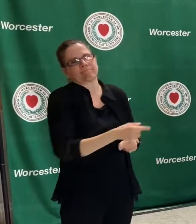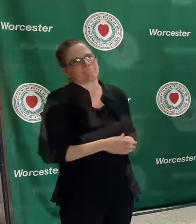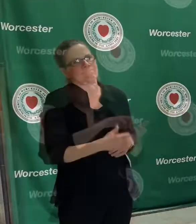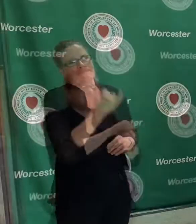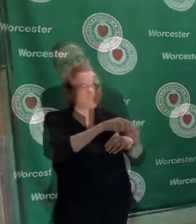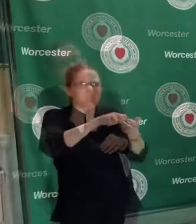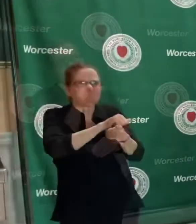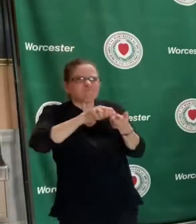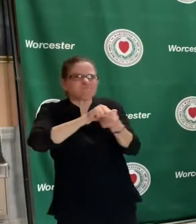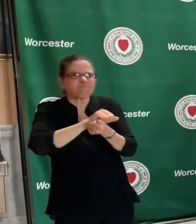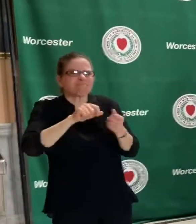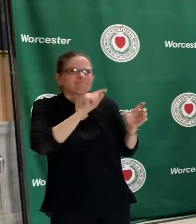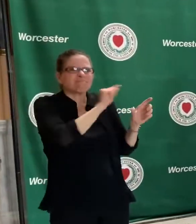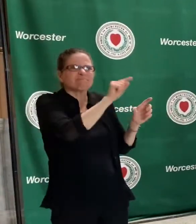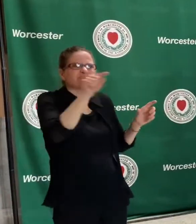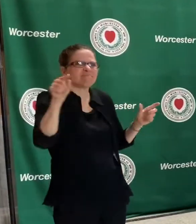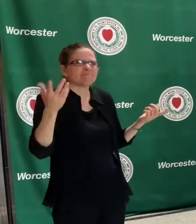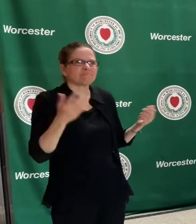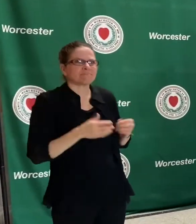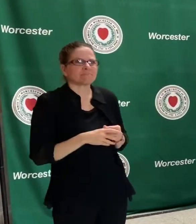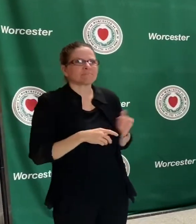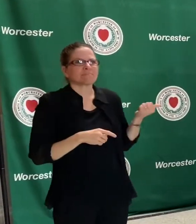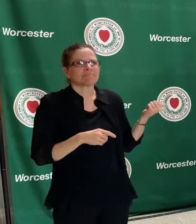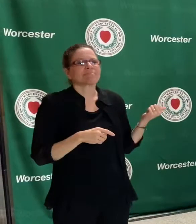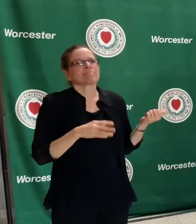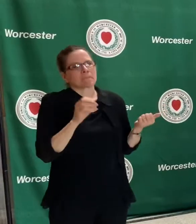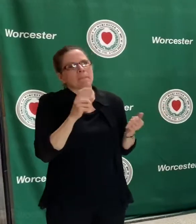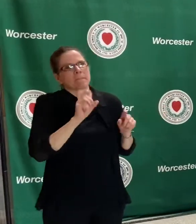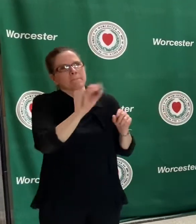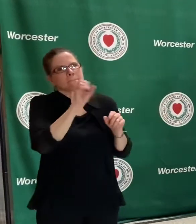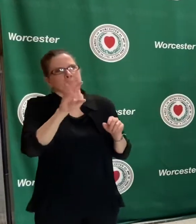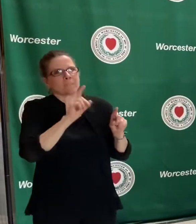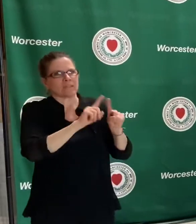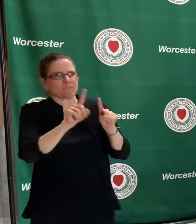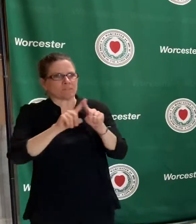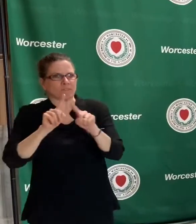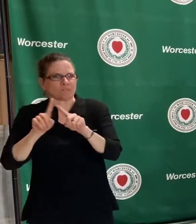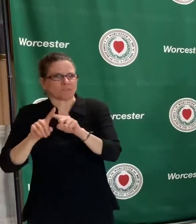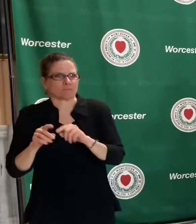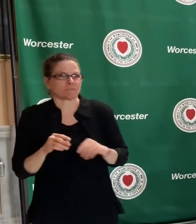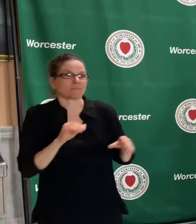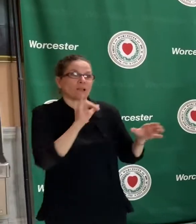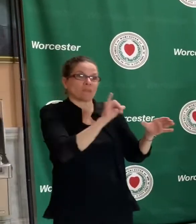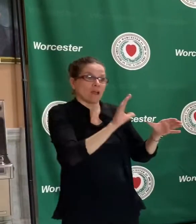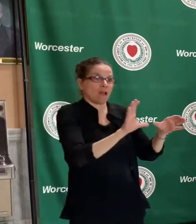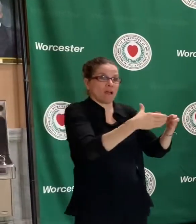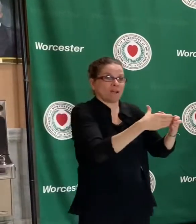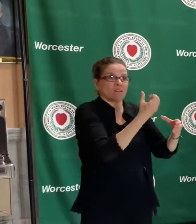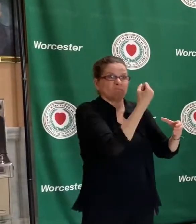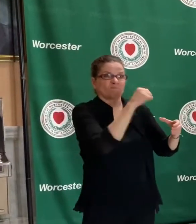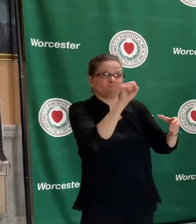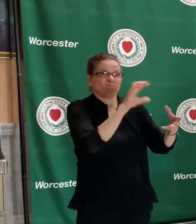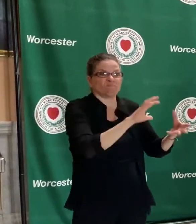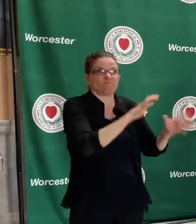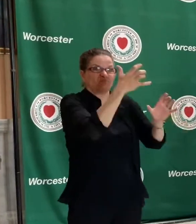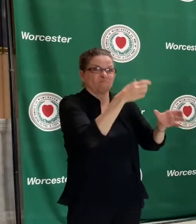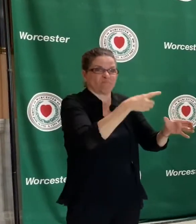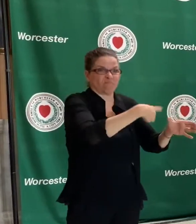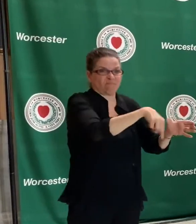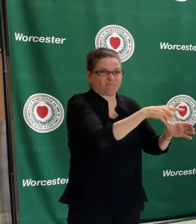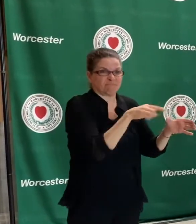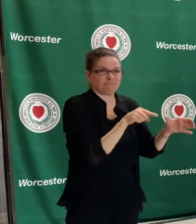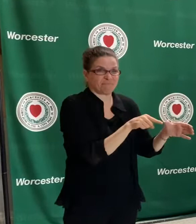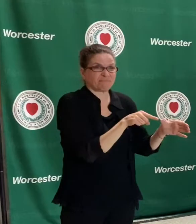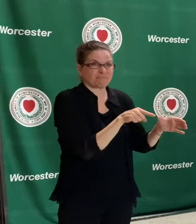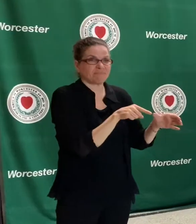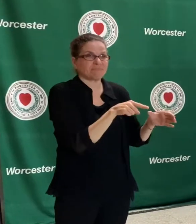figures in terms of that? of different things going on, there was that core group of protesters that, you know, was focused in